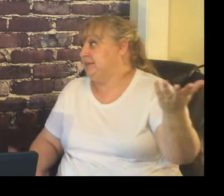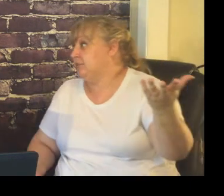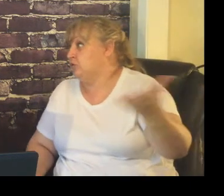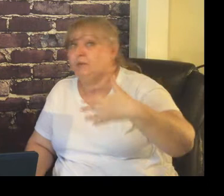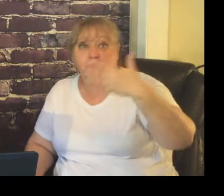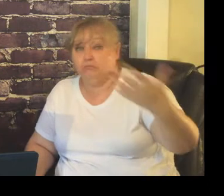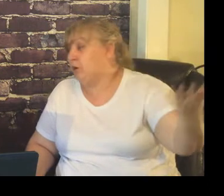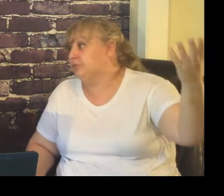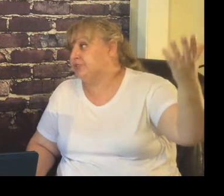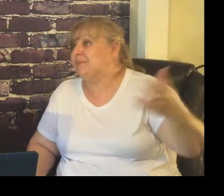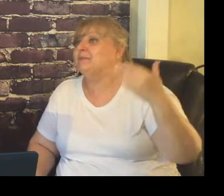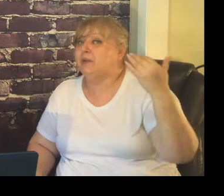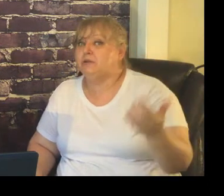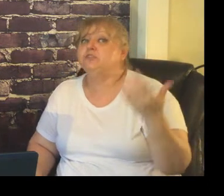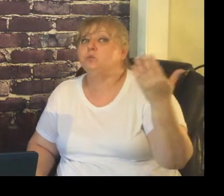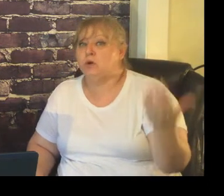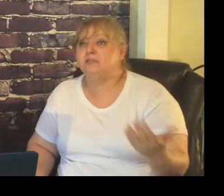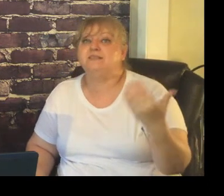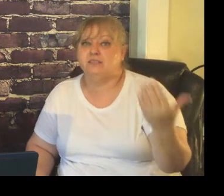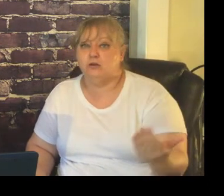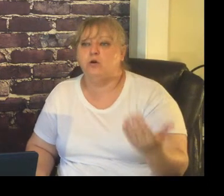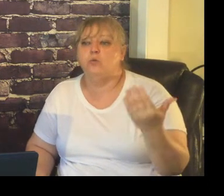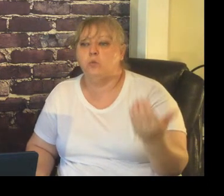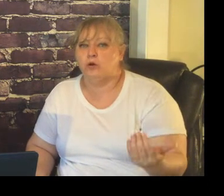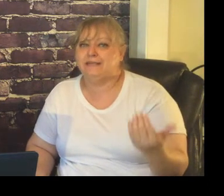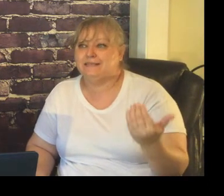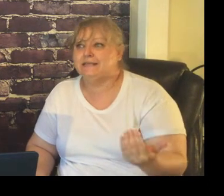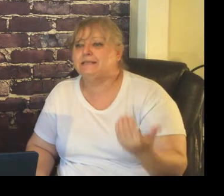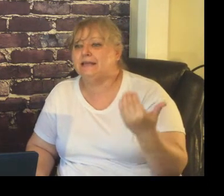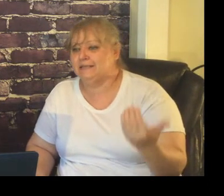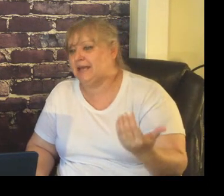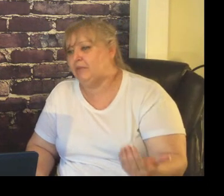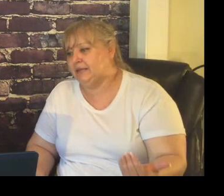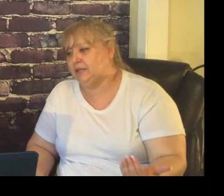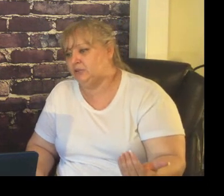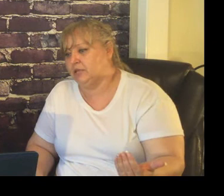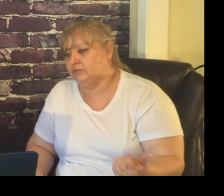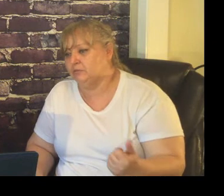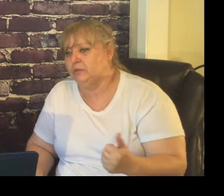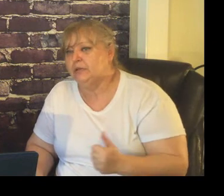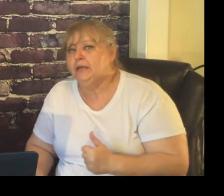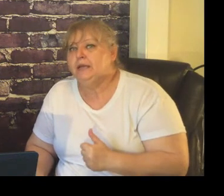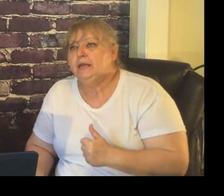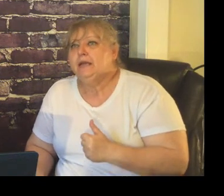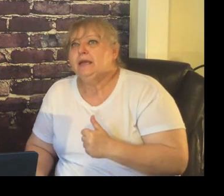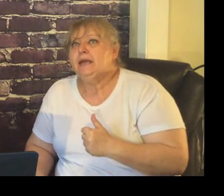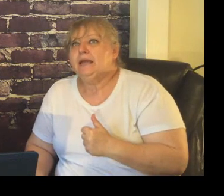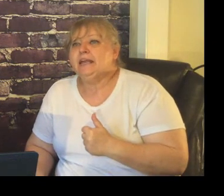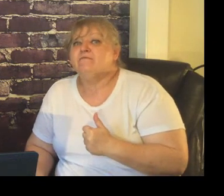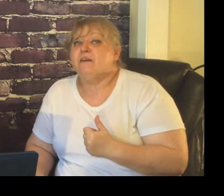classroom and both of the parents wants to know what is it that is happening in your classroom invite